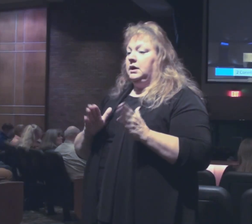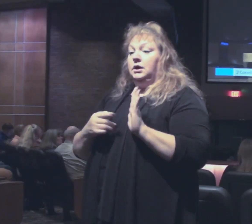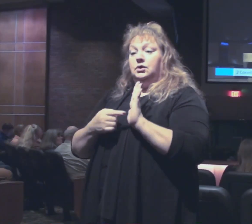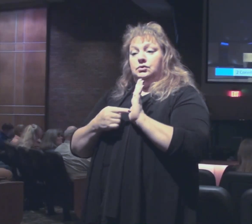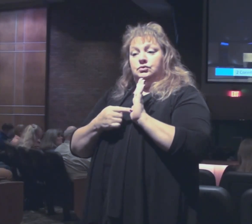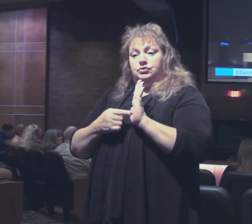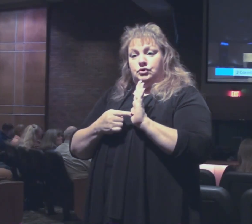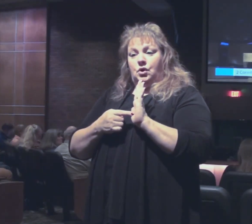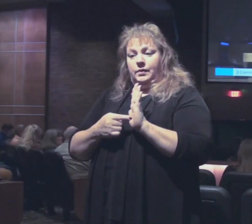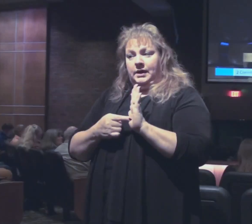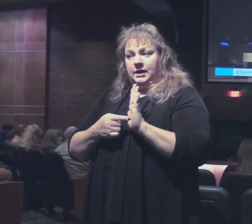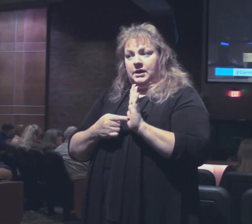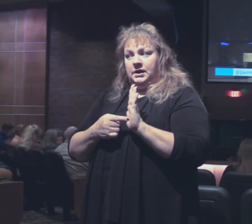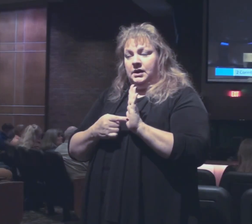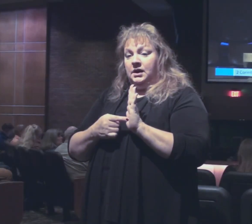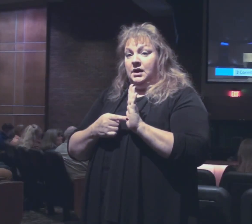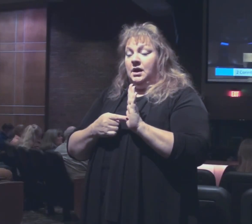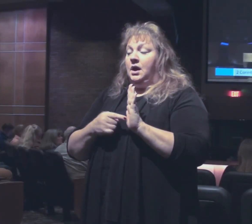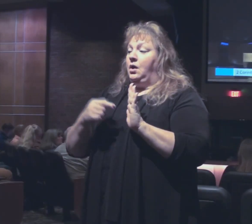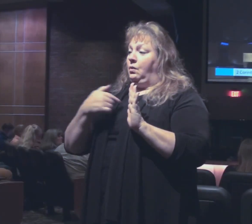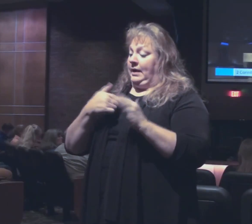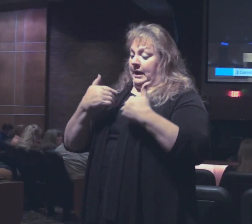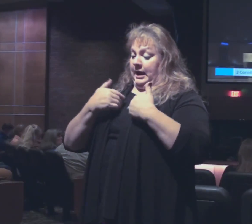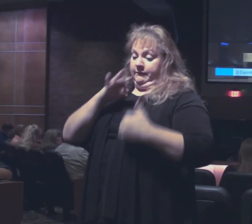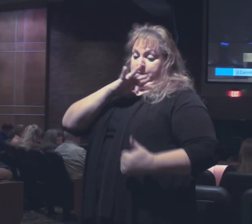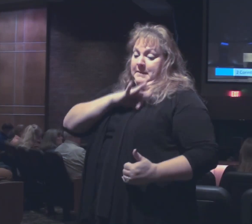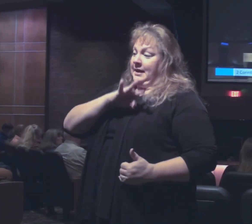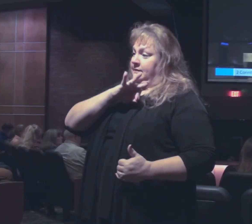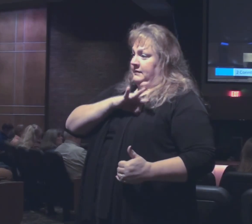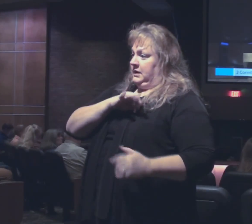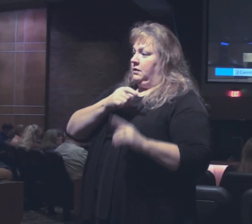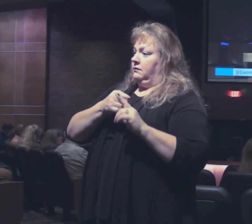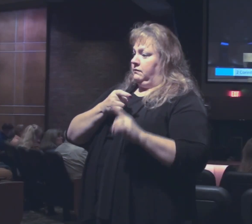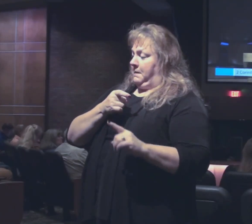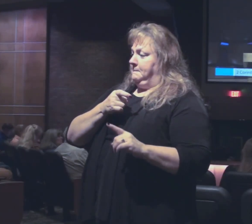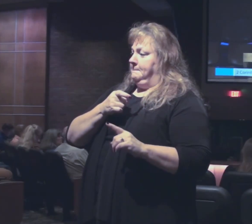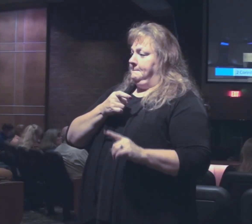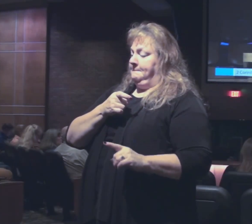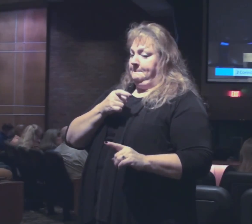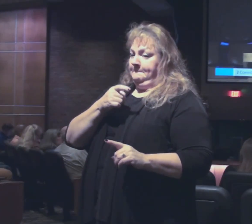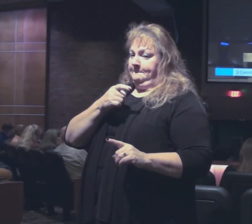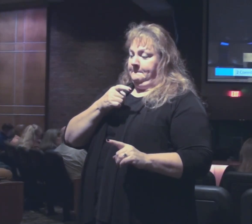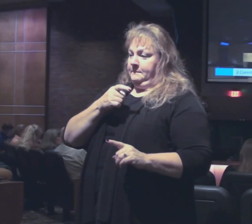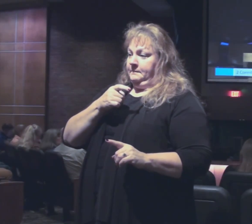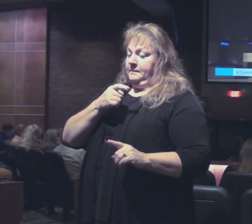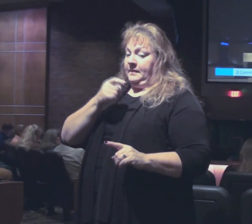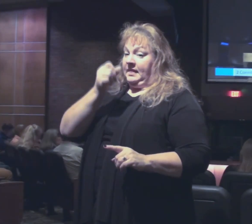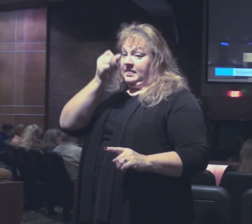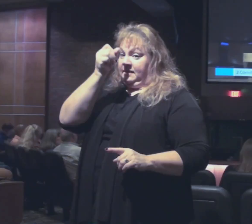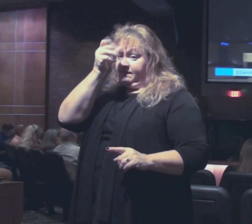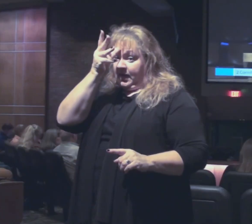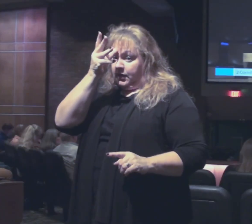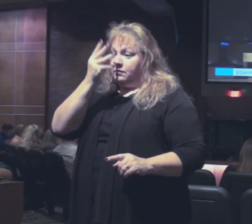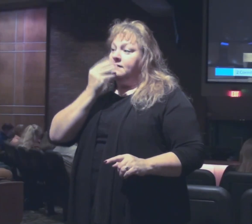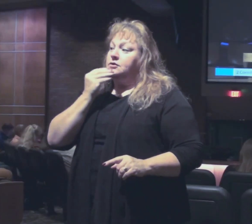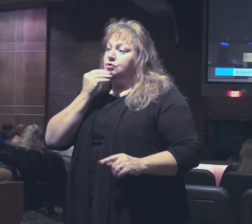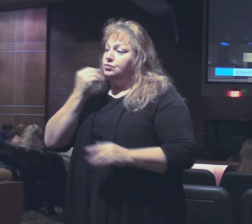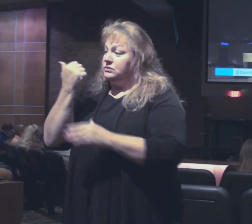the blessings they have received from the father of the Jews, Abraham.